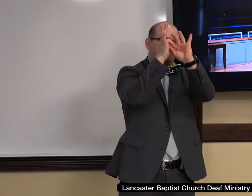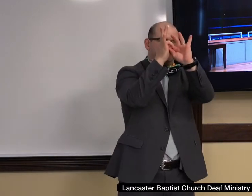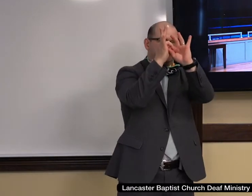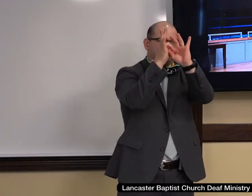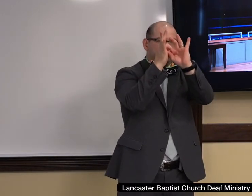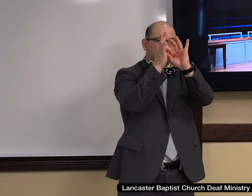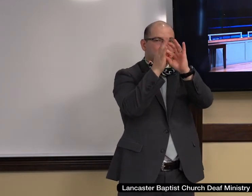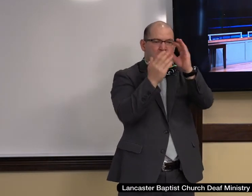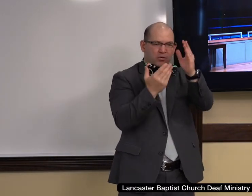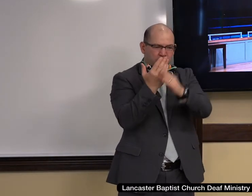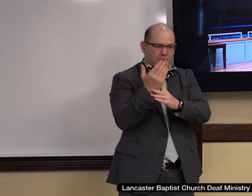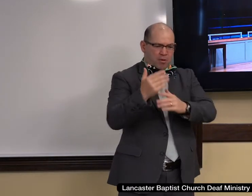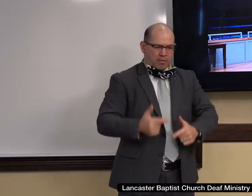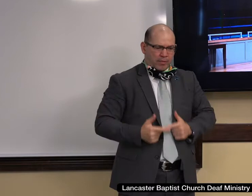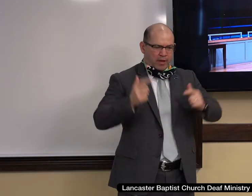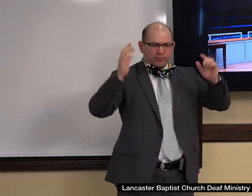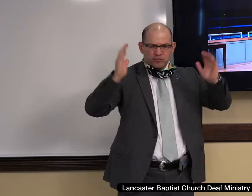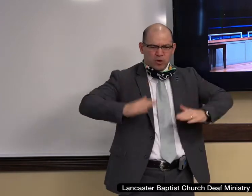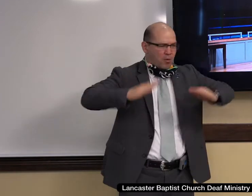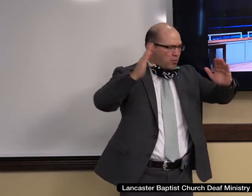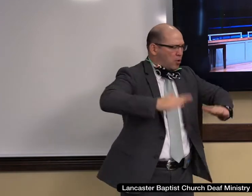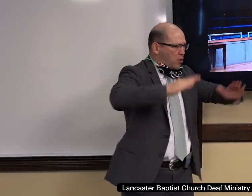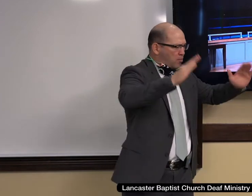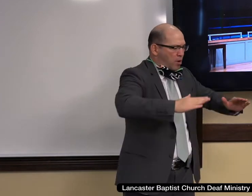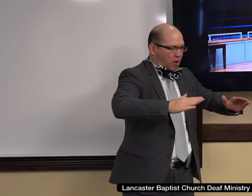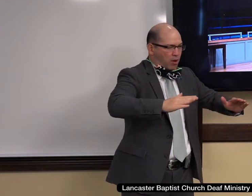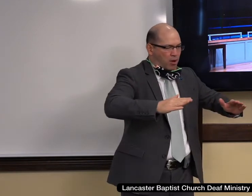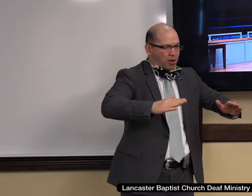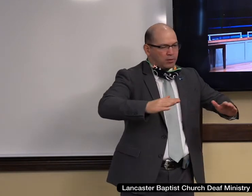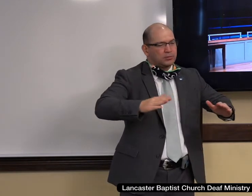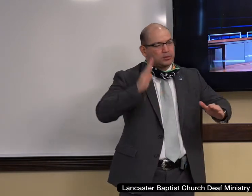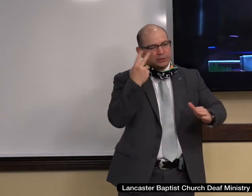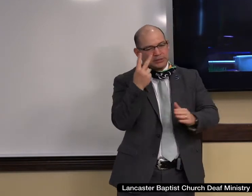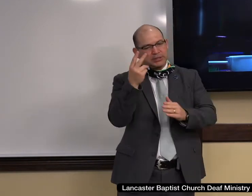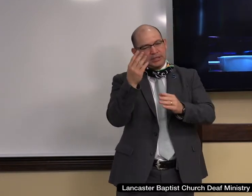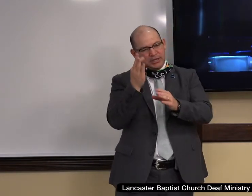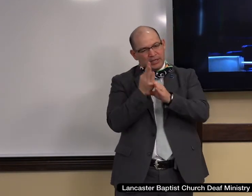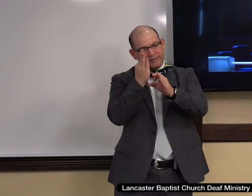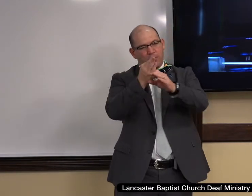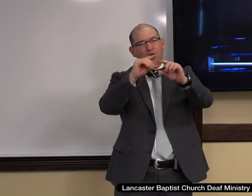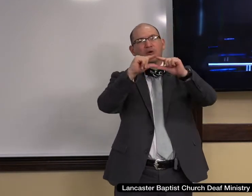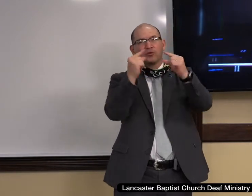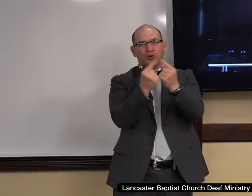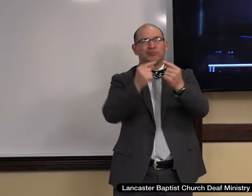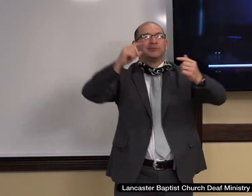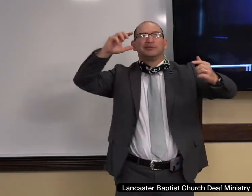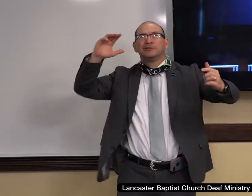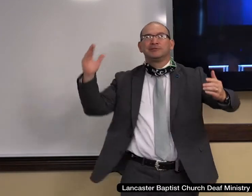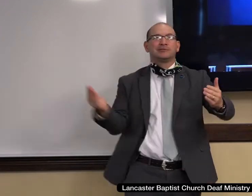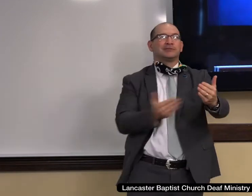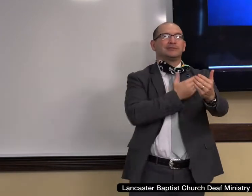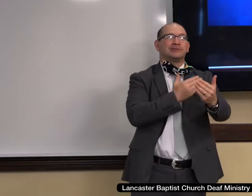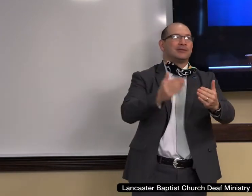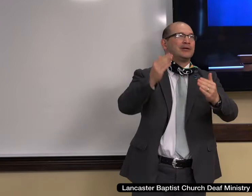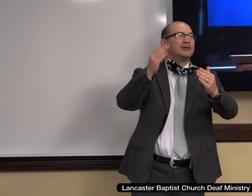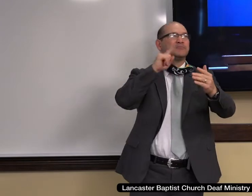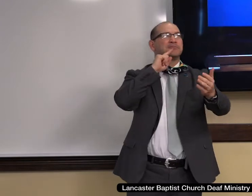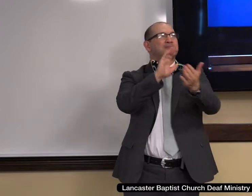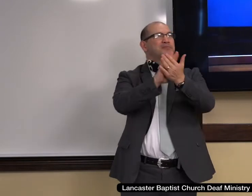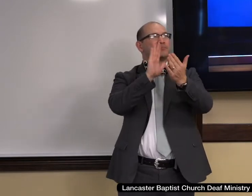settles and you look around, we're going to see each other faithfully singing, how firm a foundation, amazing grace,